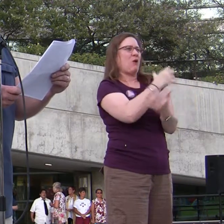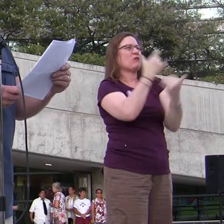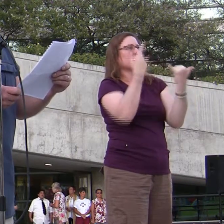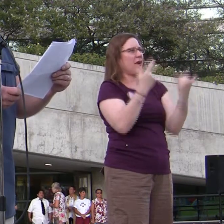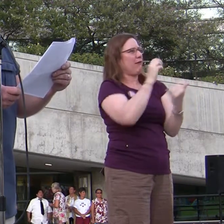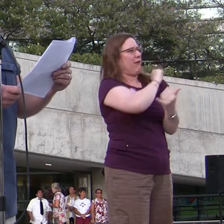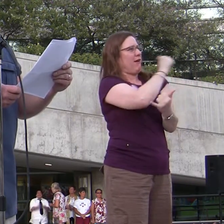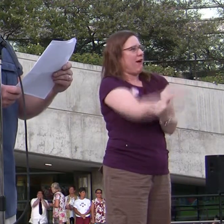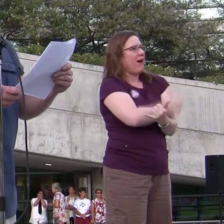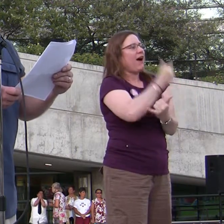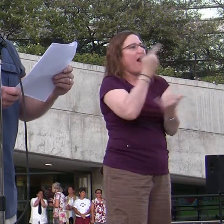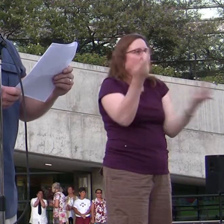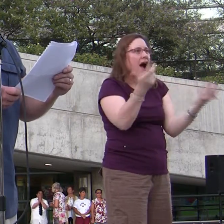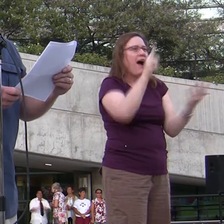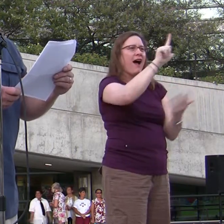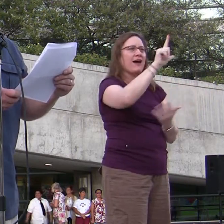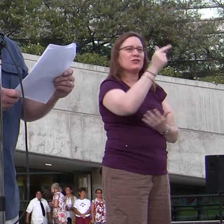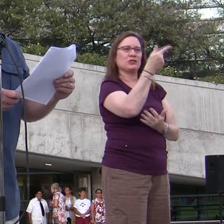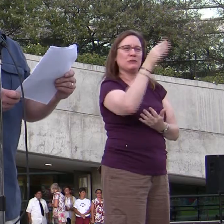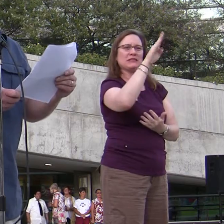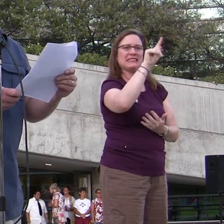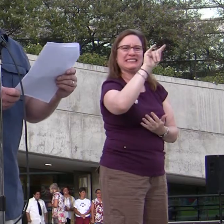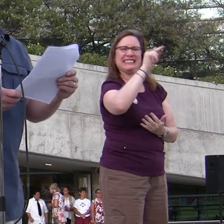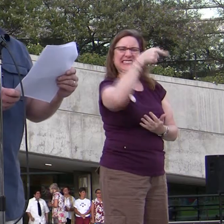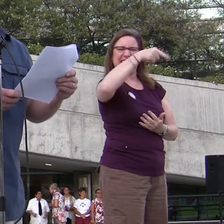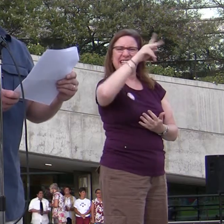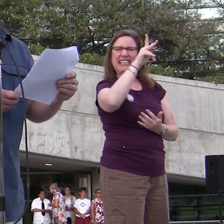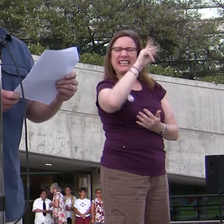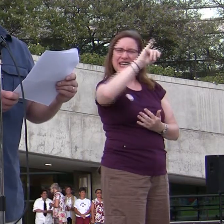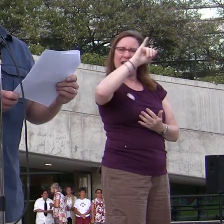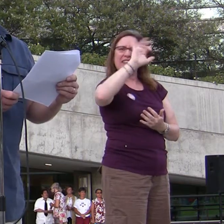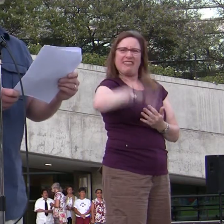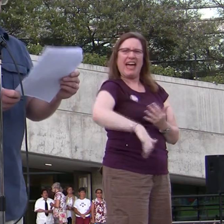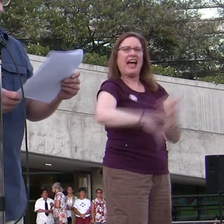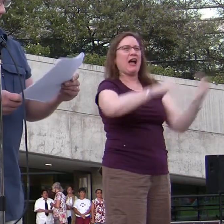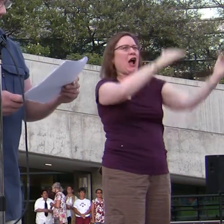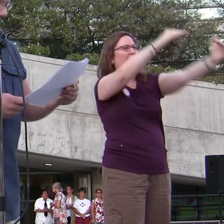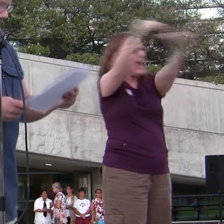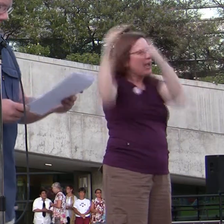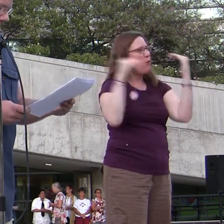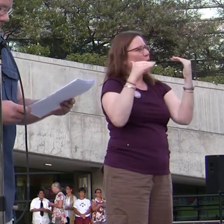Americans, and counted the mallet to the bench, and proclaimed that we are absolutely equal.